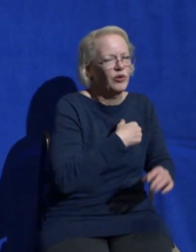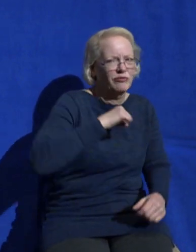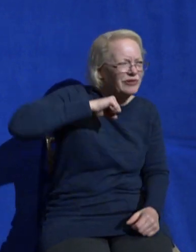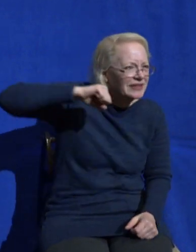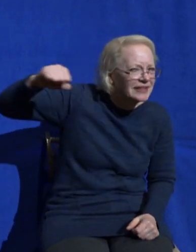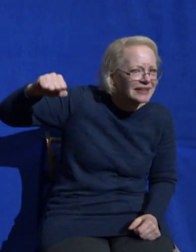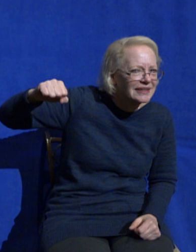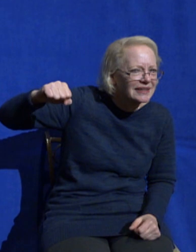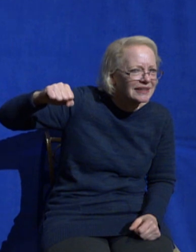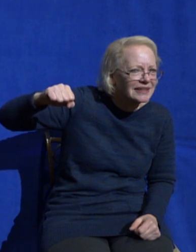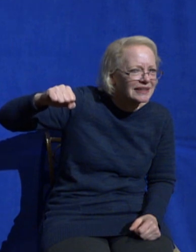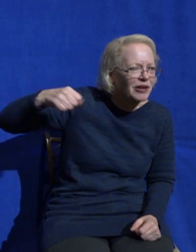relationship with God